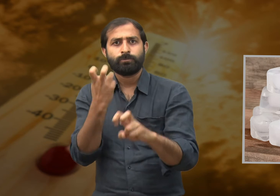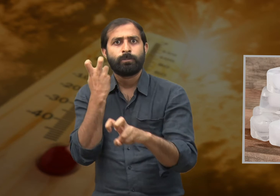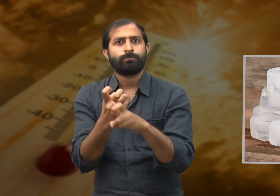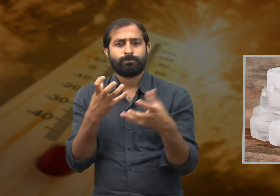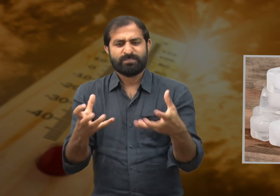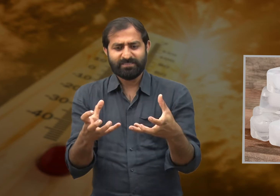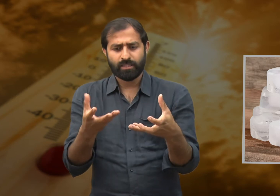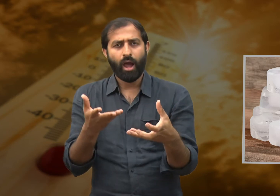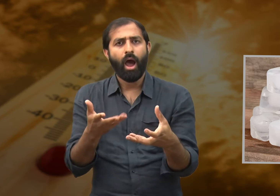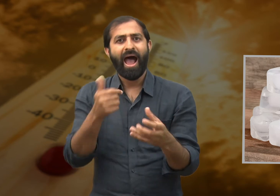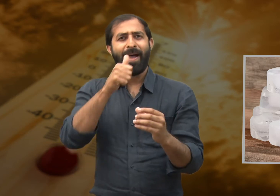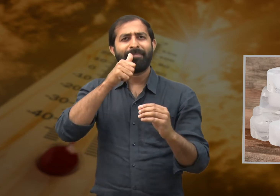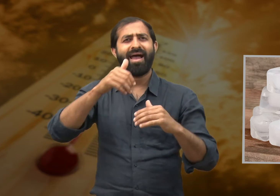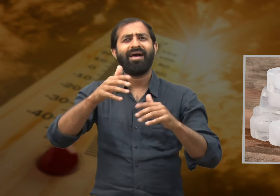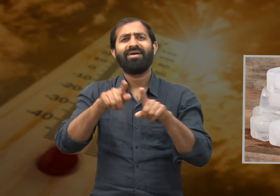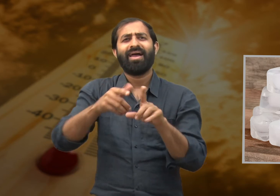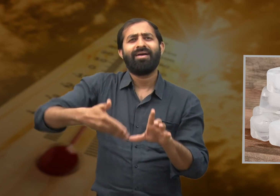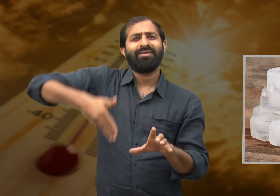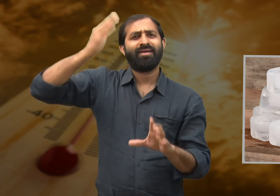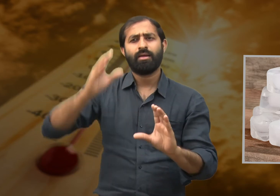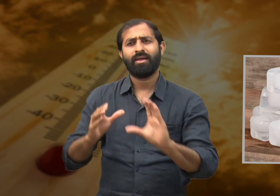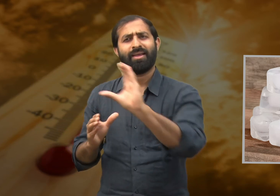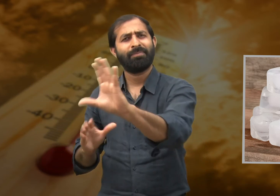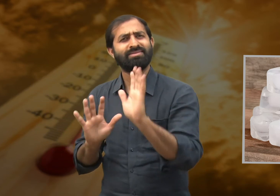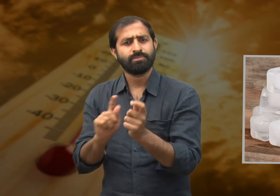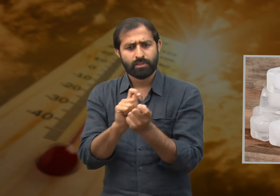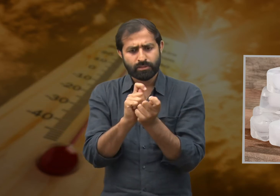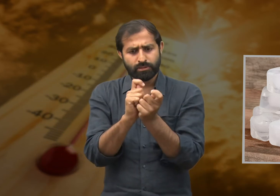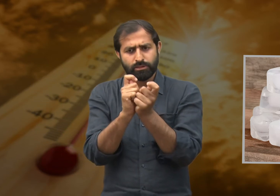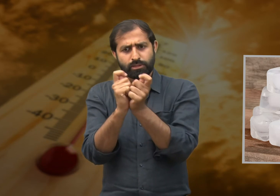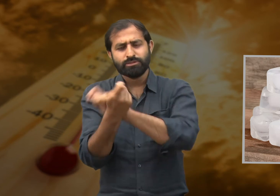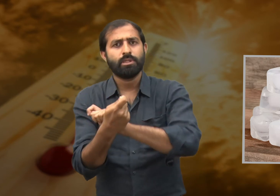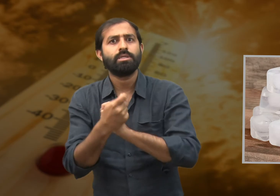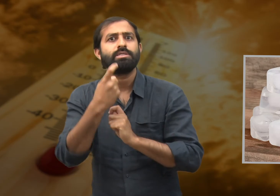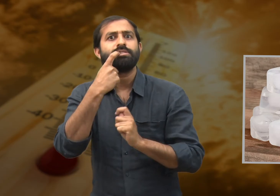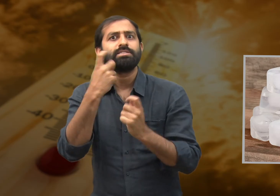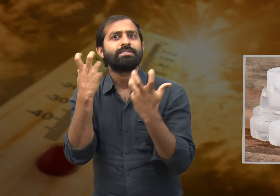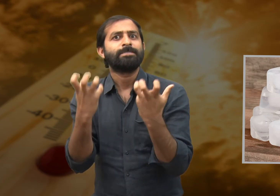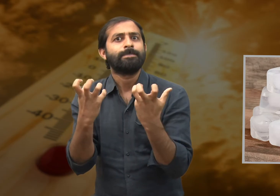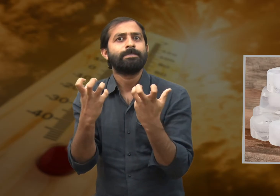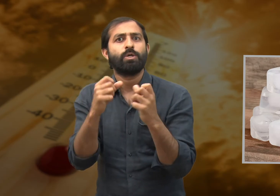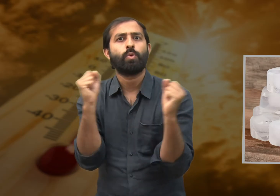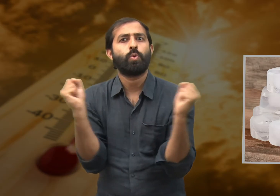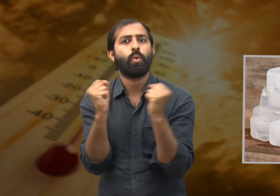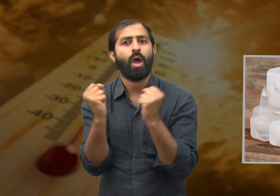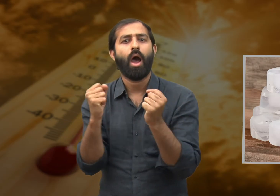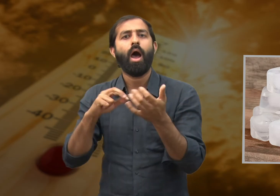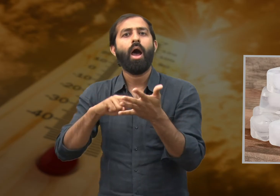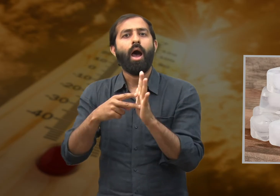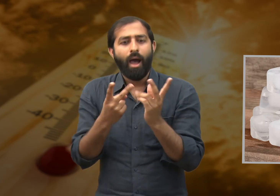called ice. So the liquid form of water changes into its solid form when